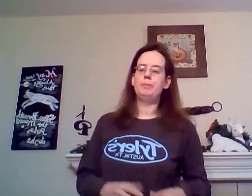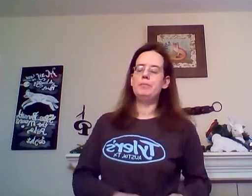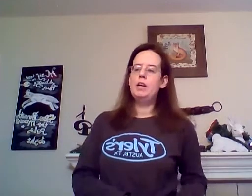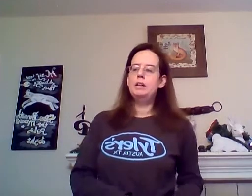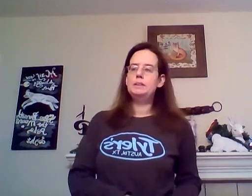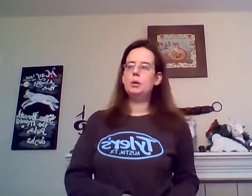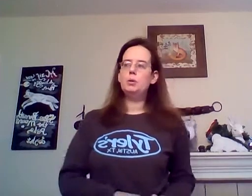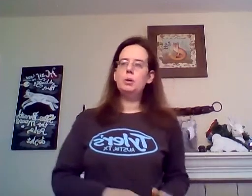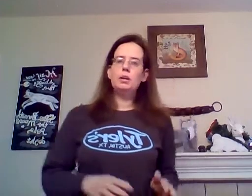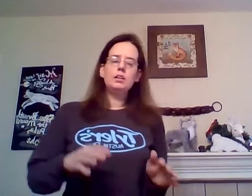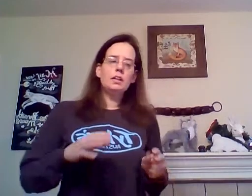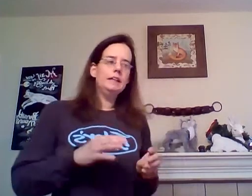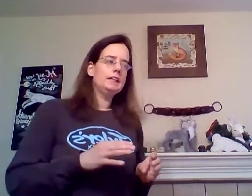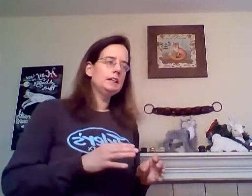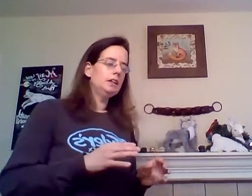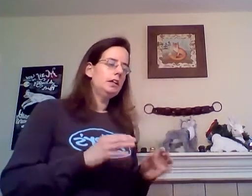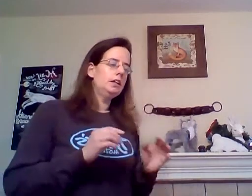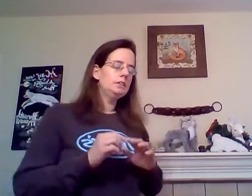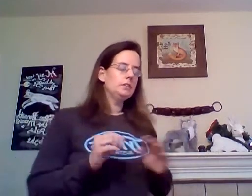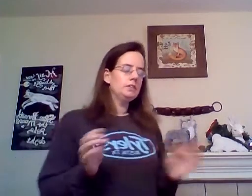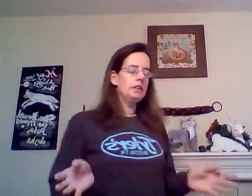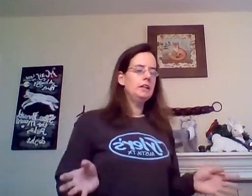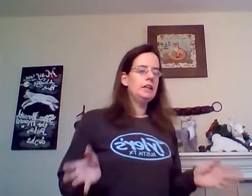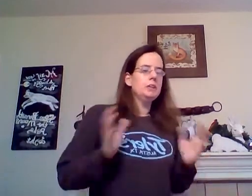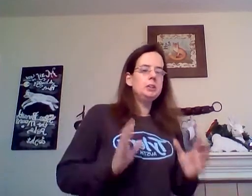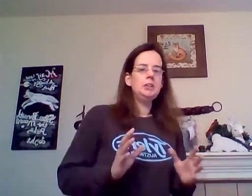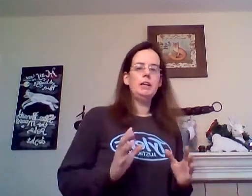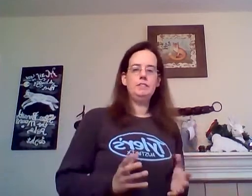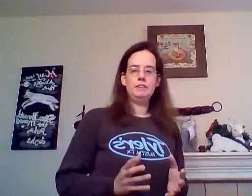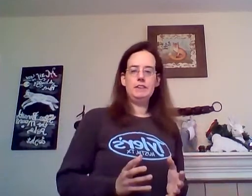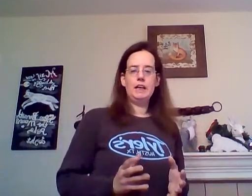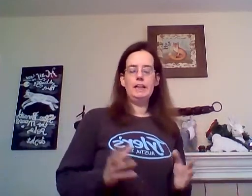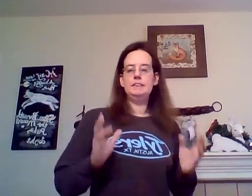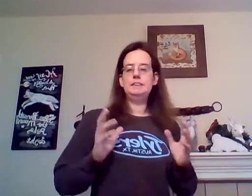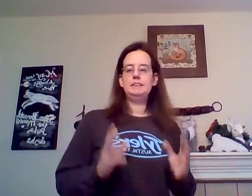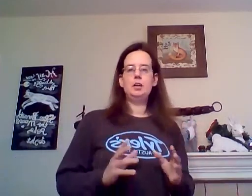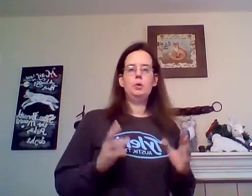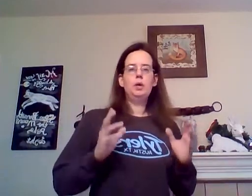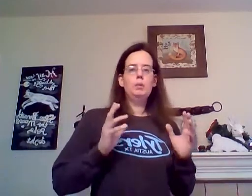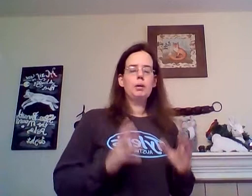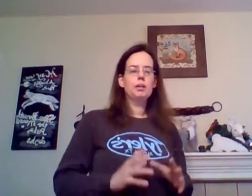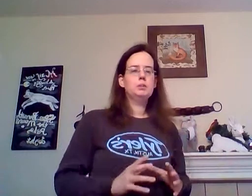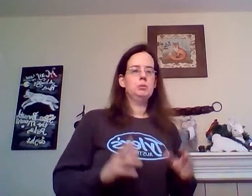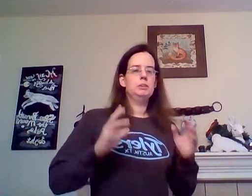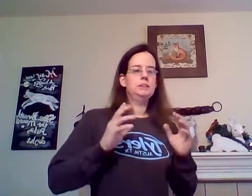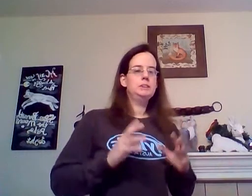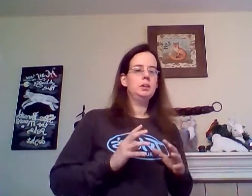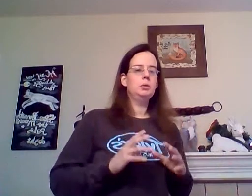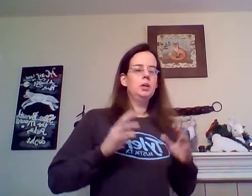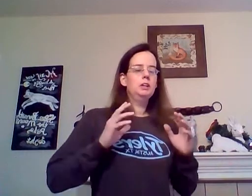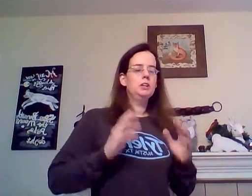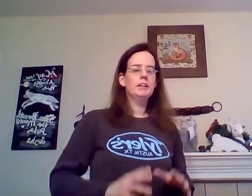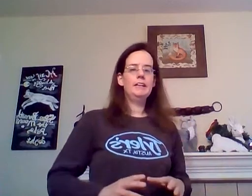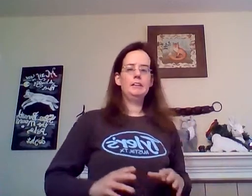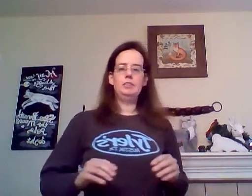so like the energy of this guy is so personable and so creative